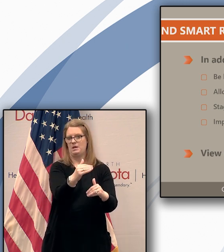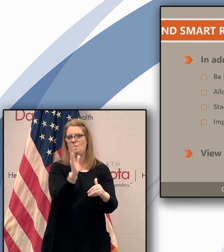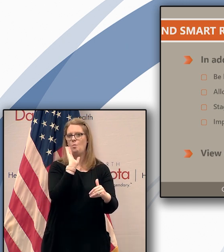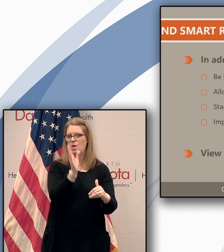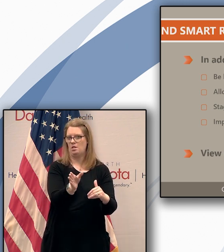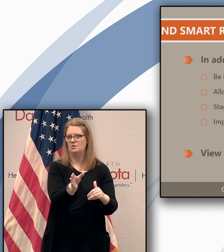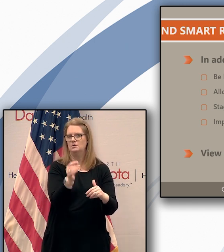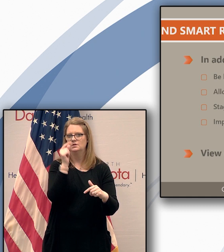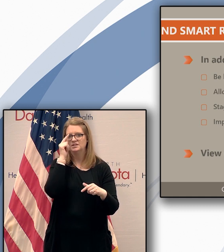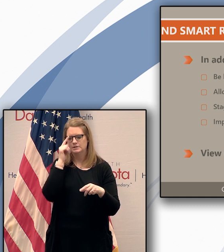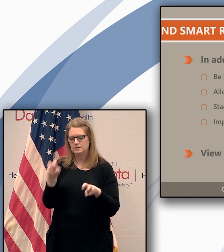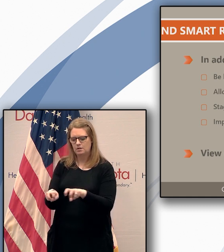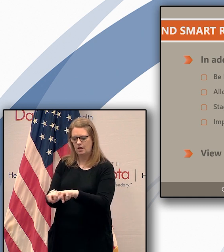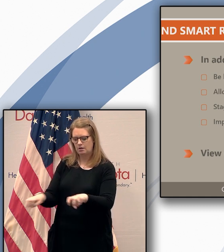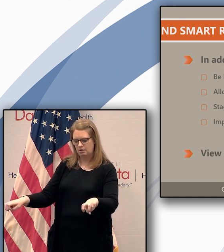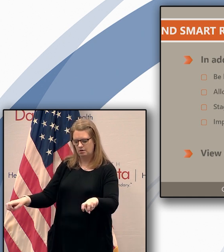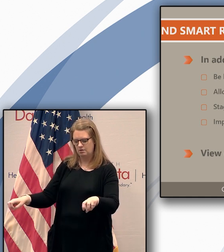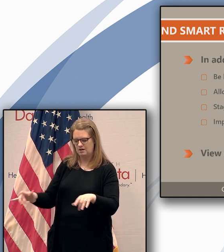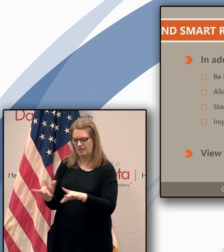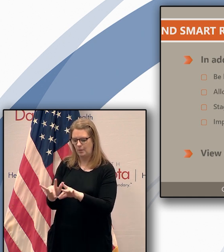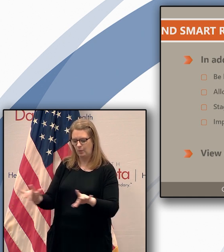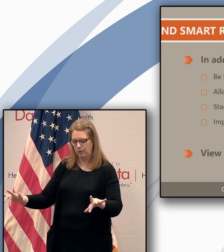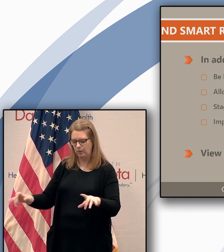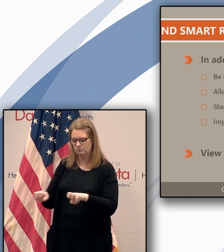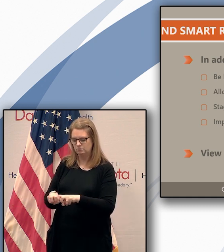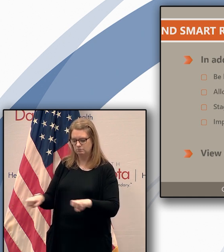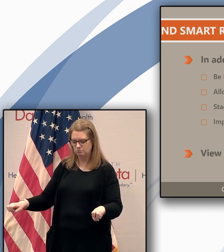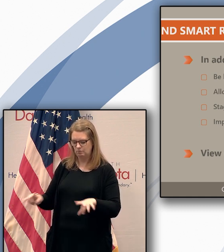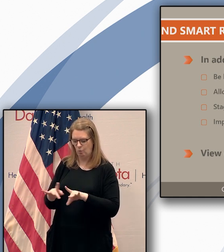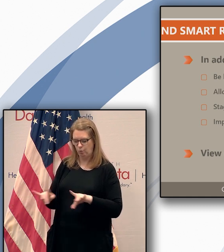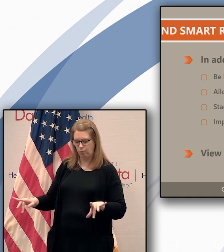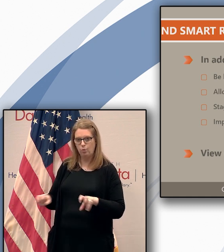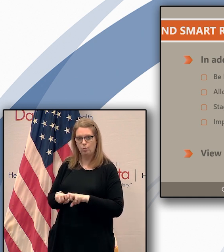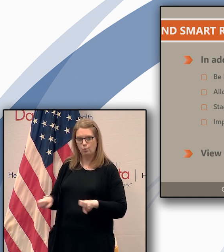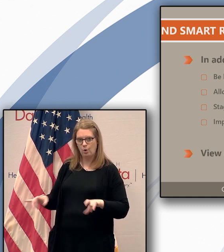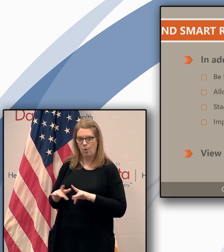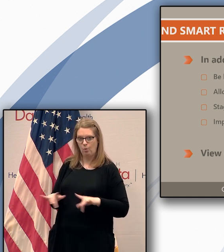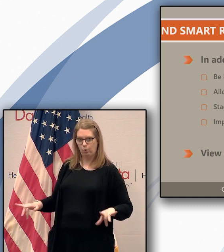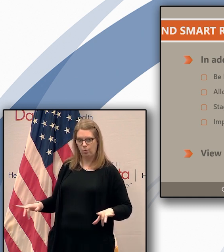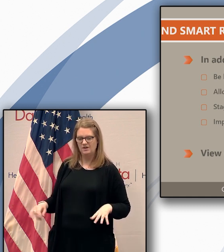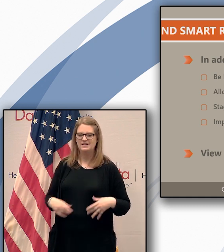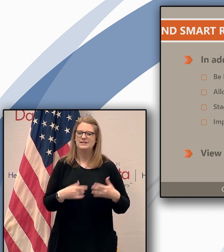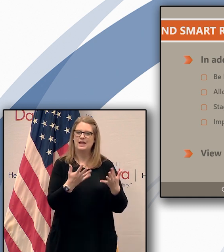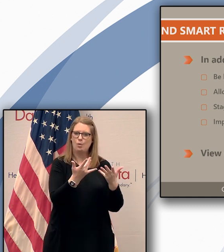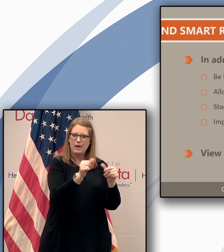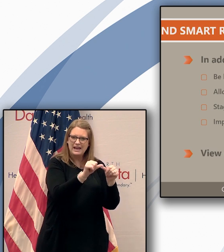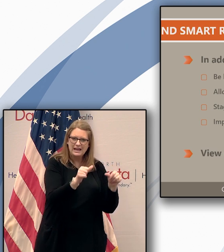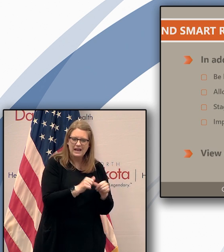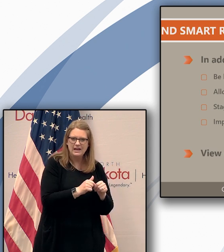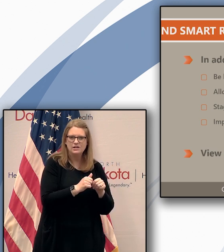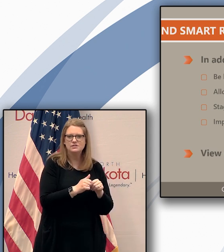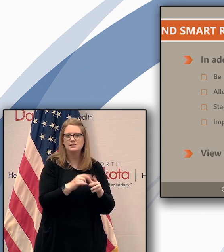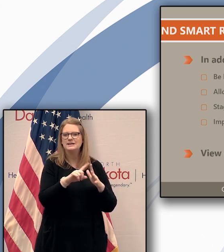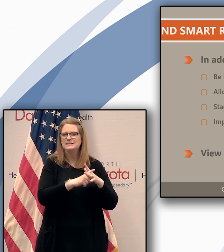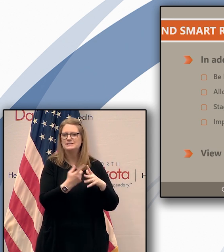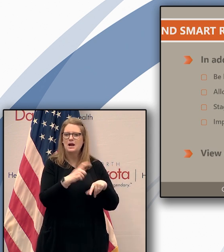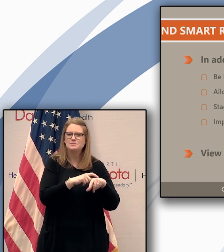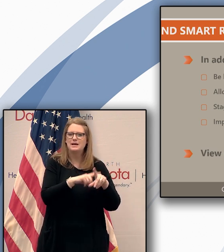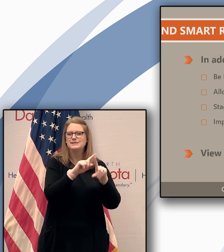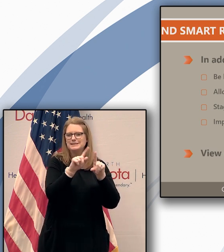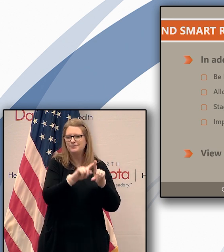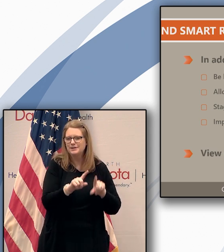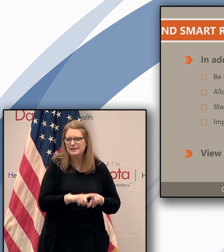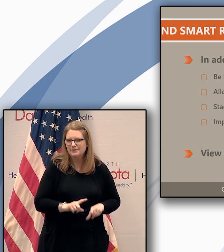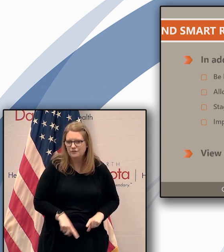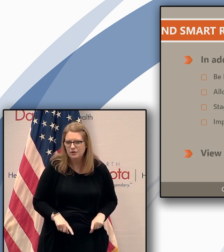And that'll essentially the key thing here is allowing for proper spacing, waiting areas and things. They'll stagger start times, encourage